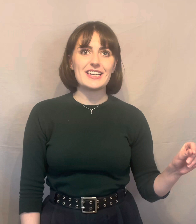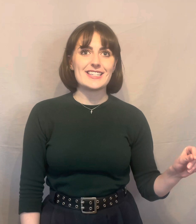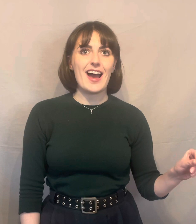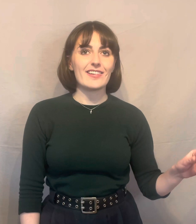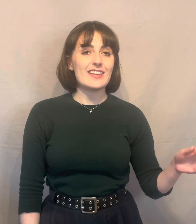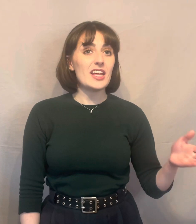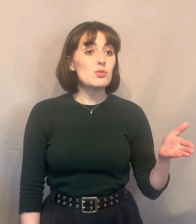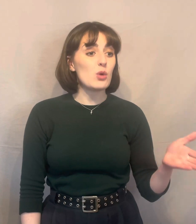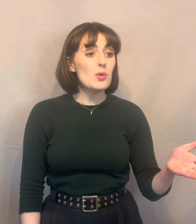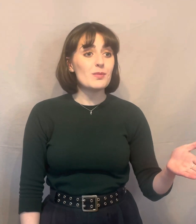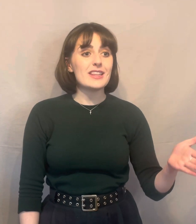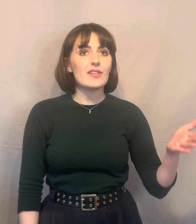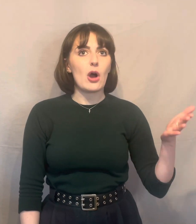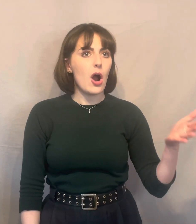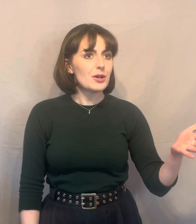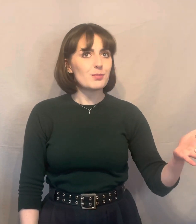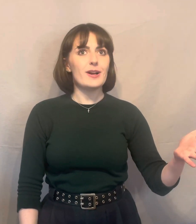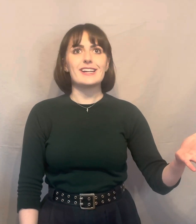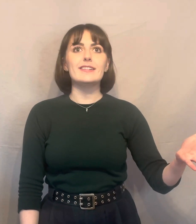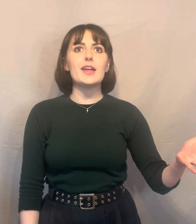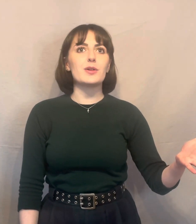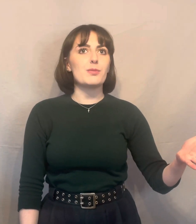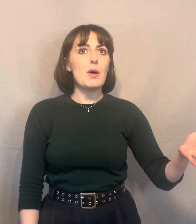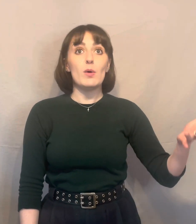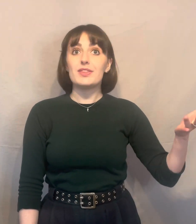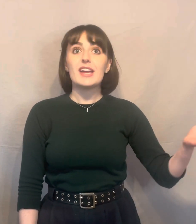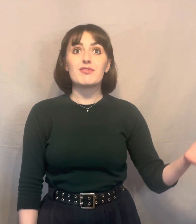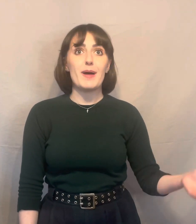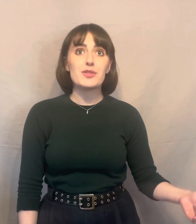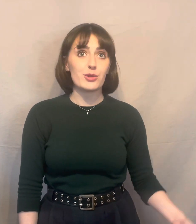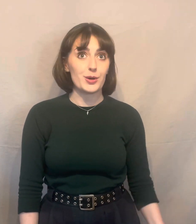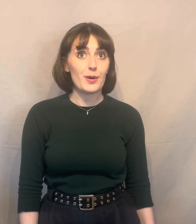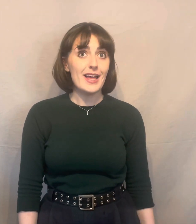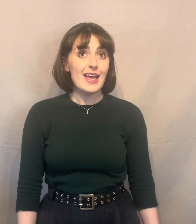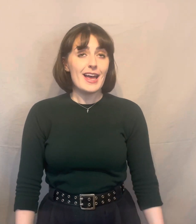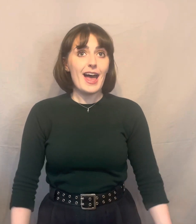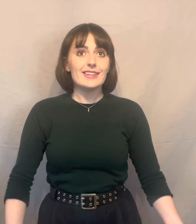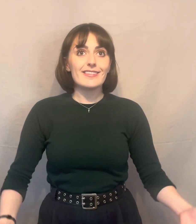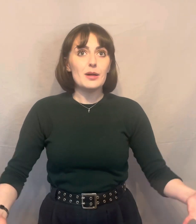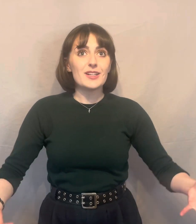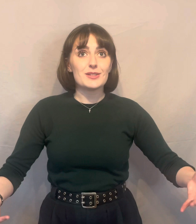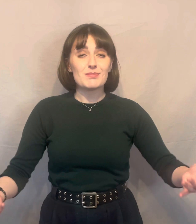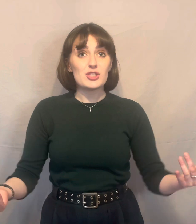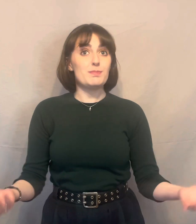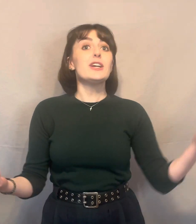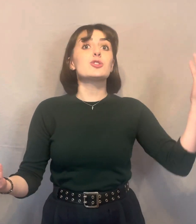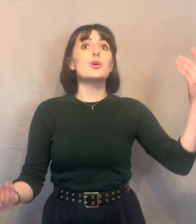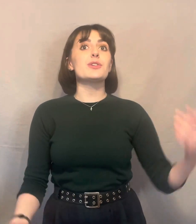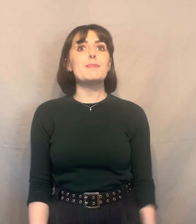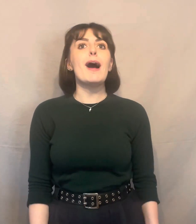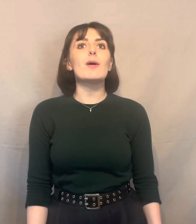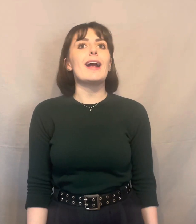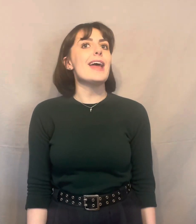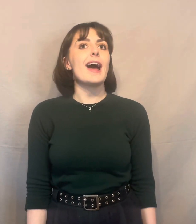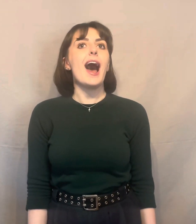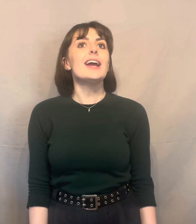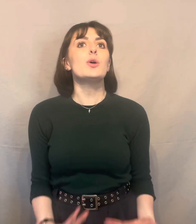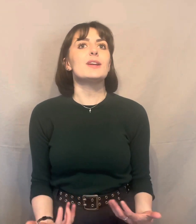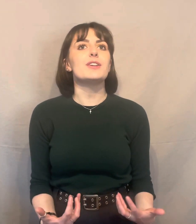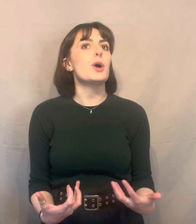attacks, and they wrote me these heartbreaking letters about what they've been through. And they tell me to speak truth to power, and I don't even know